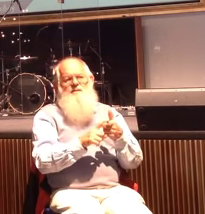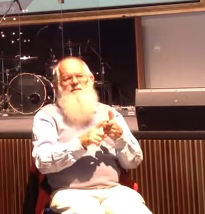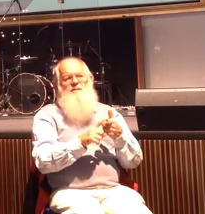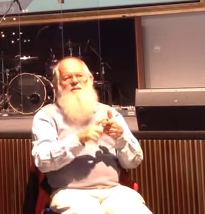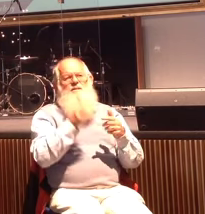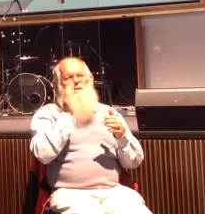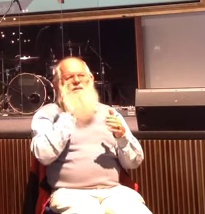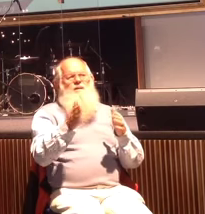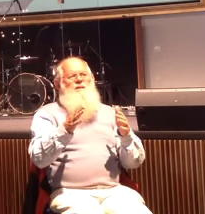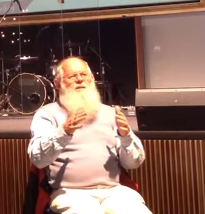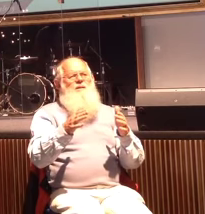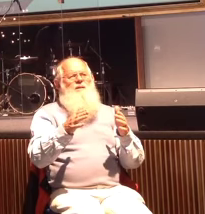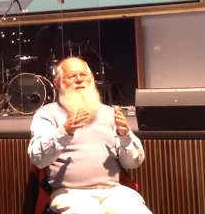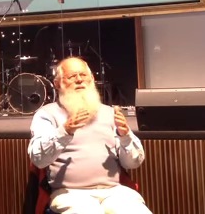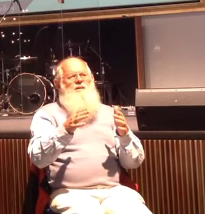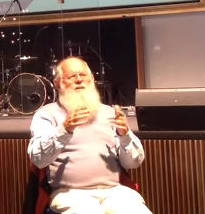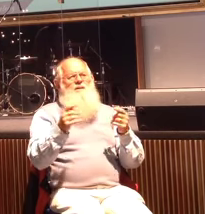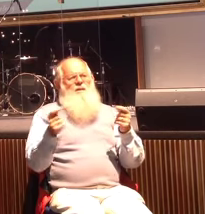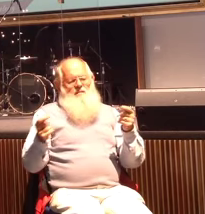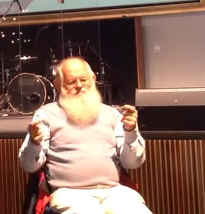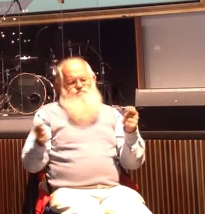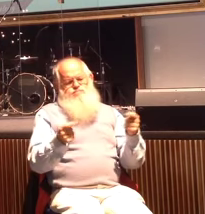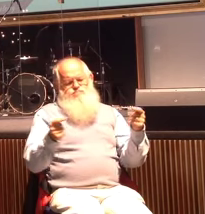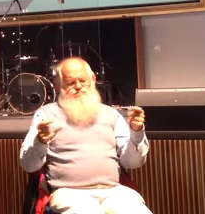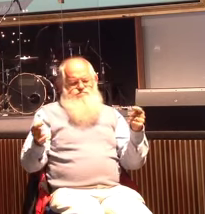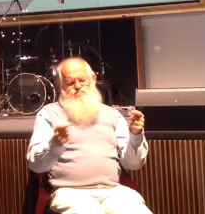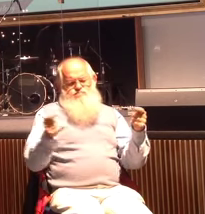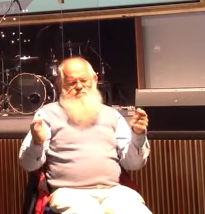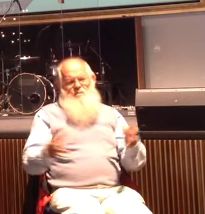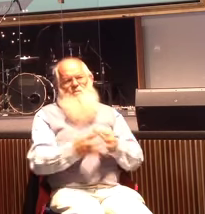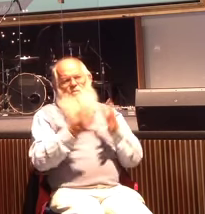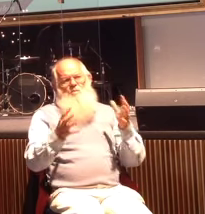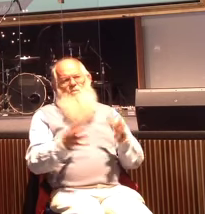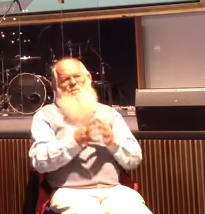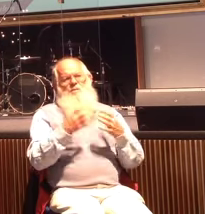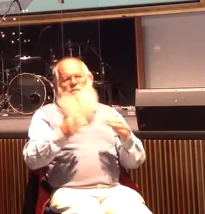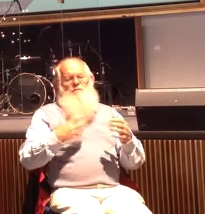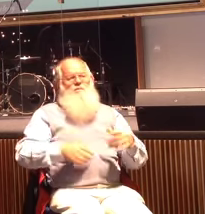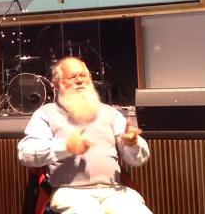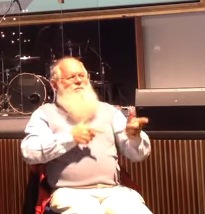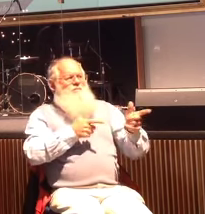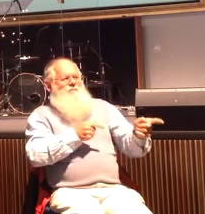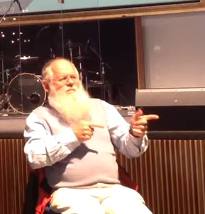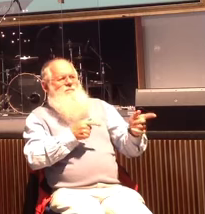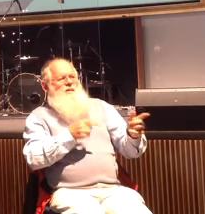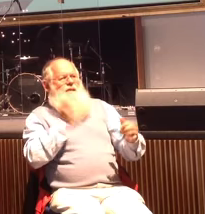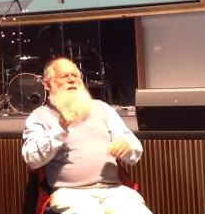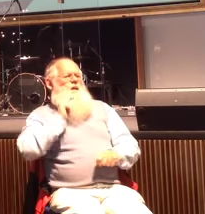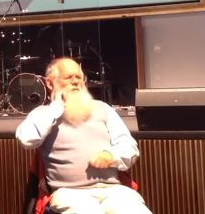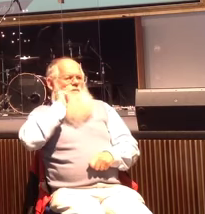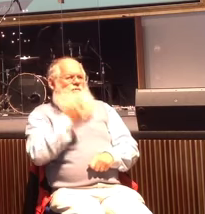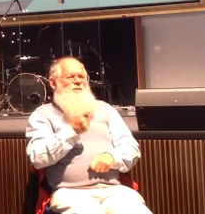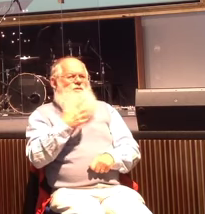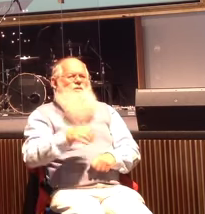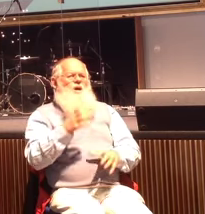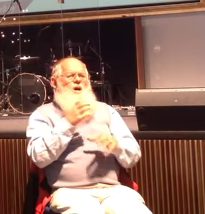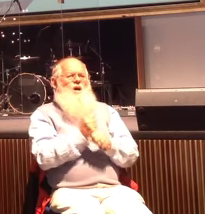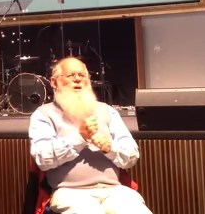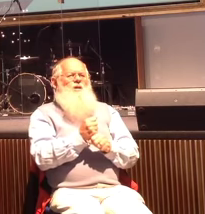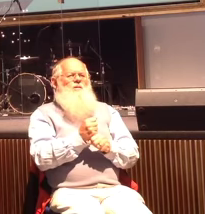was a conscientious objector to the wall because he didn't want to hold a gun and he refused to hold a gun but he wanted to be